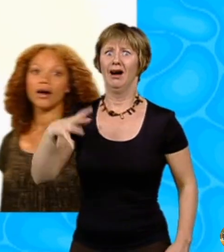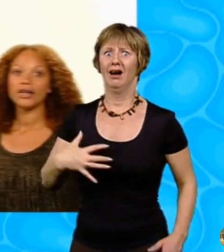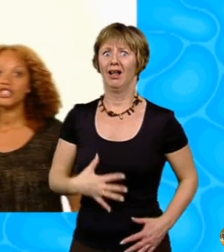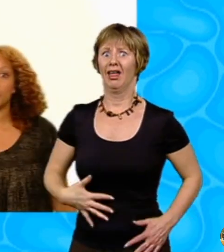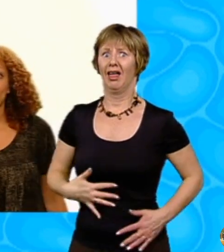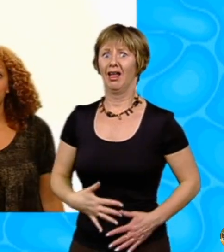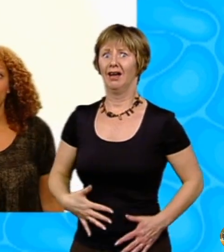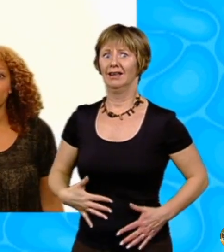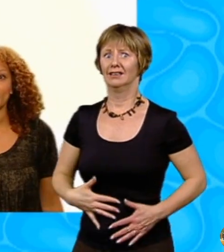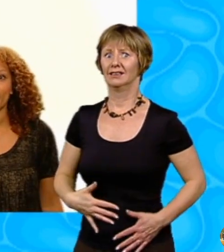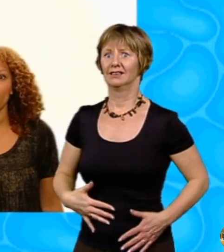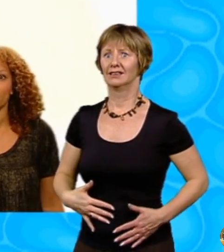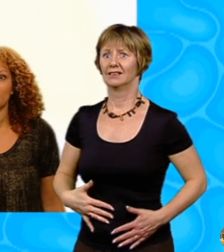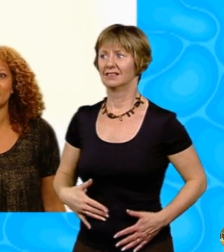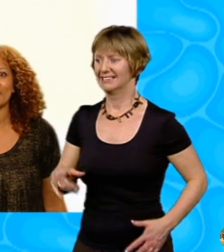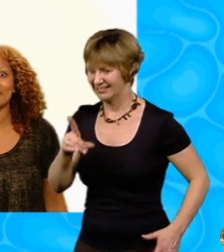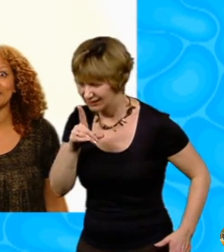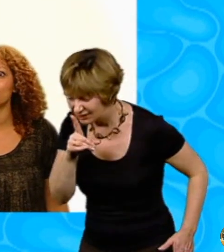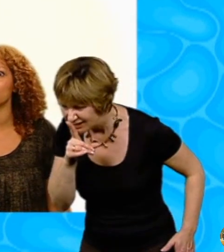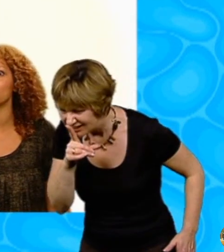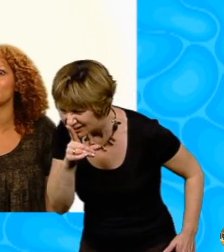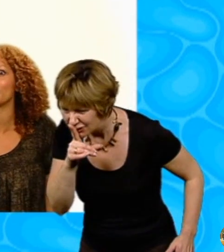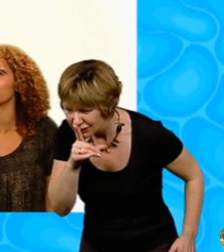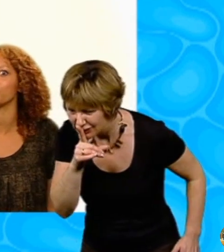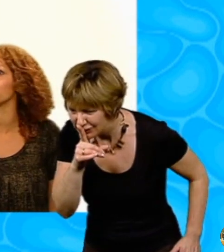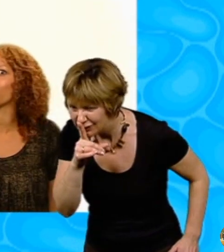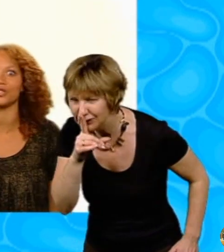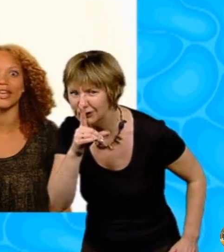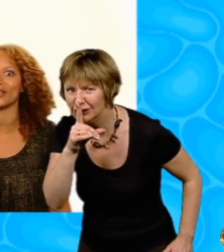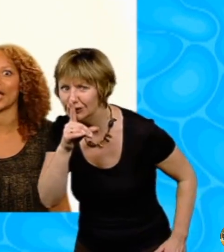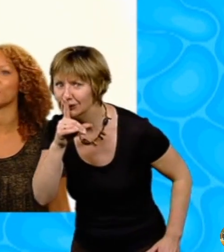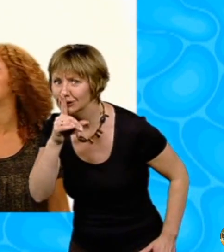She placed one finger over her scaly lips as she signalled to us not to give the game away.